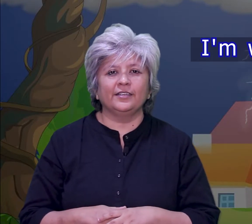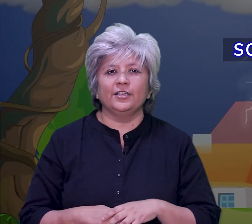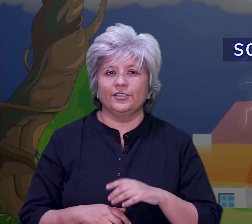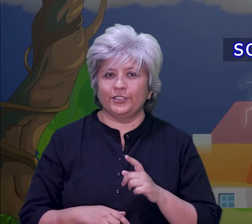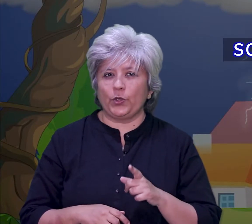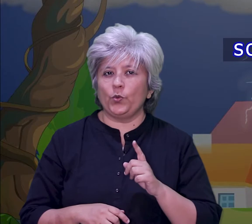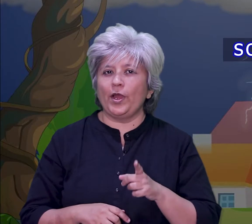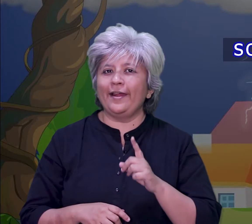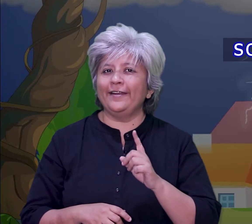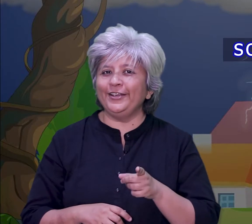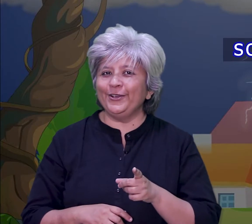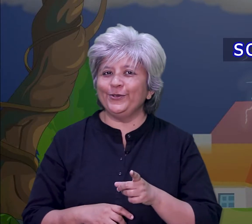So are you.